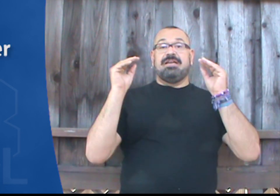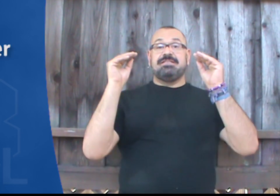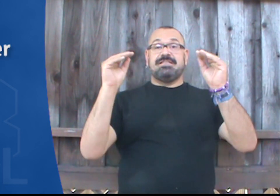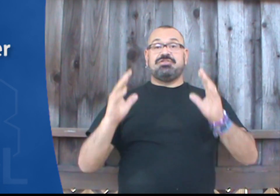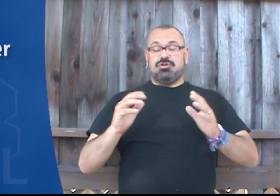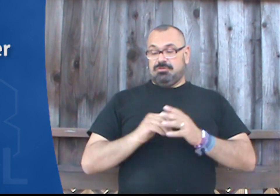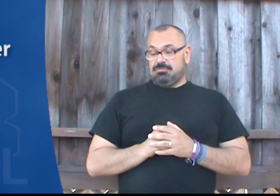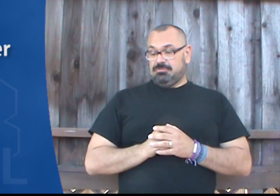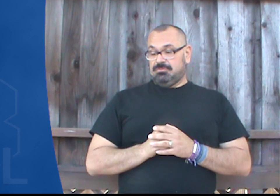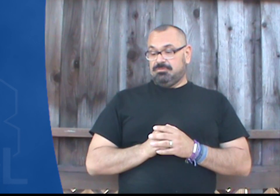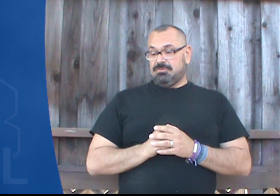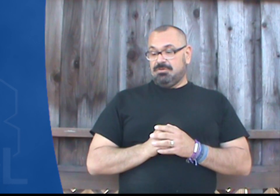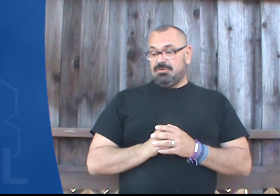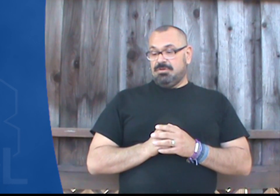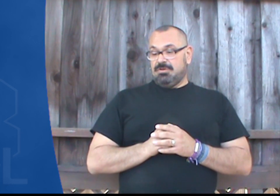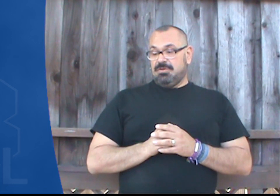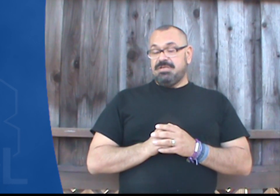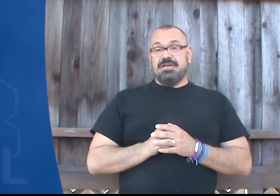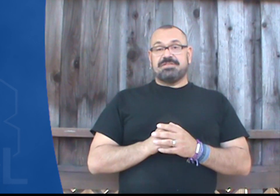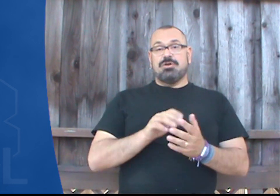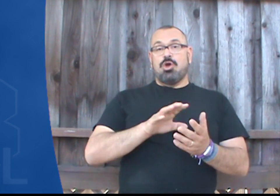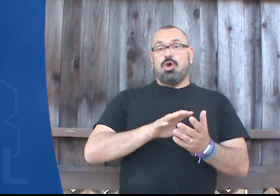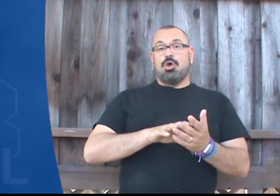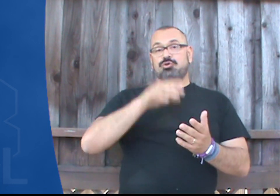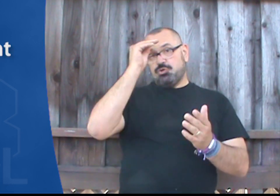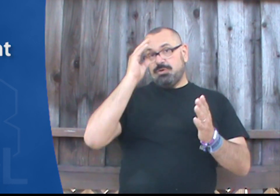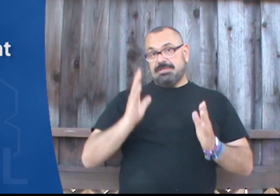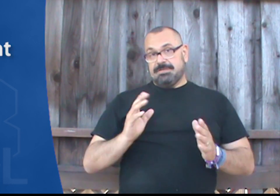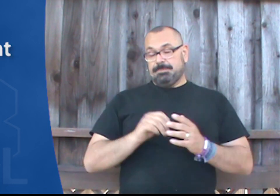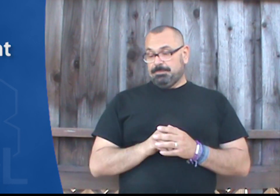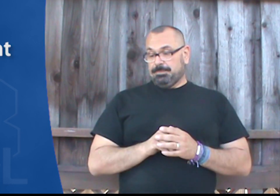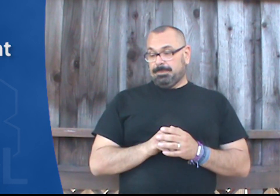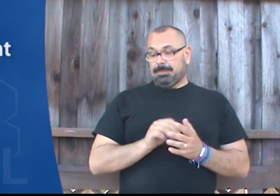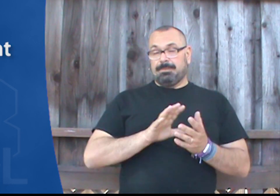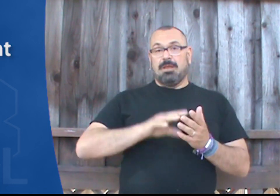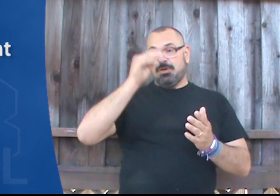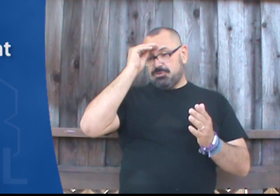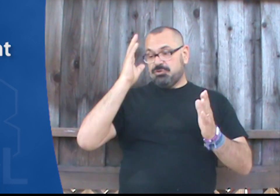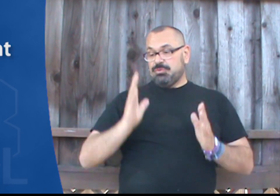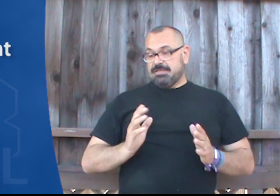Teacher. Next, student. Student.